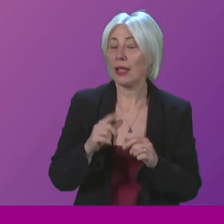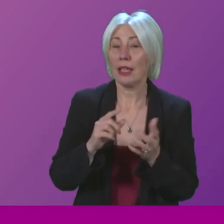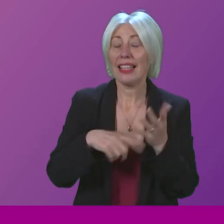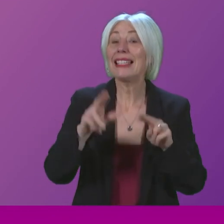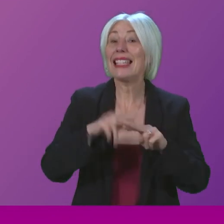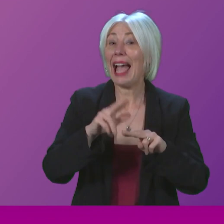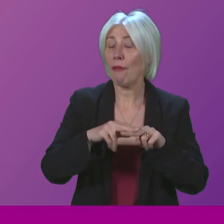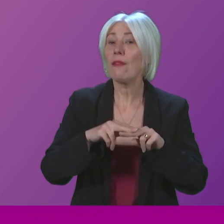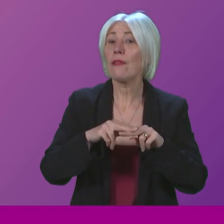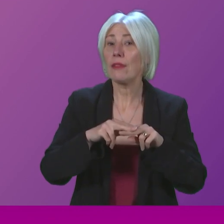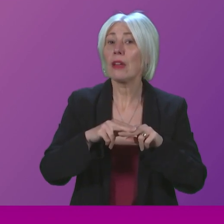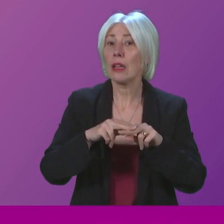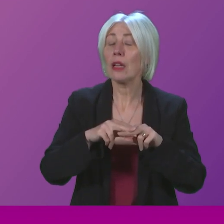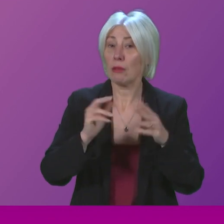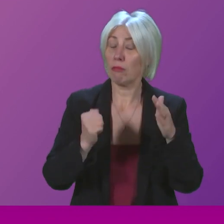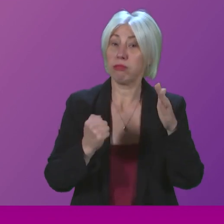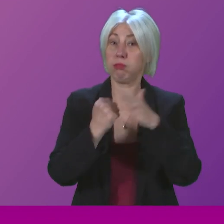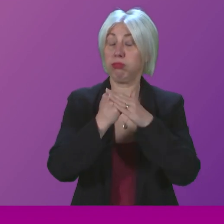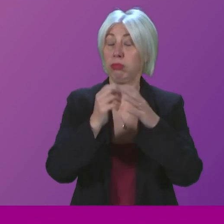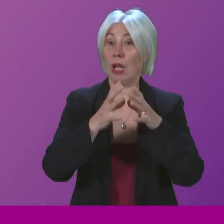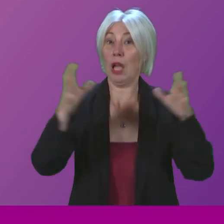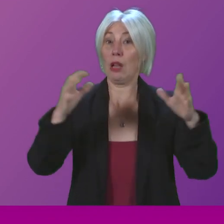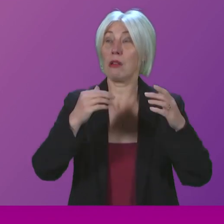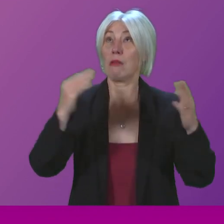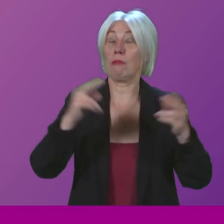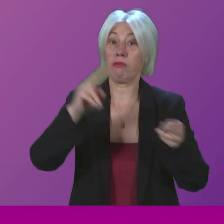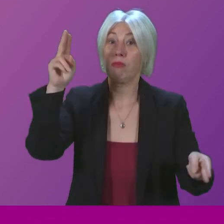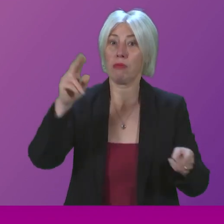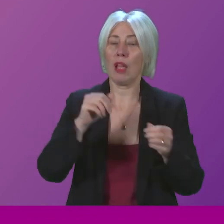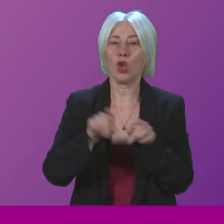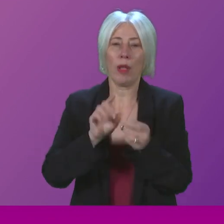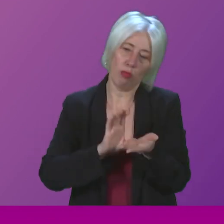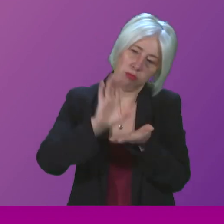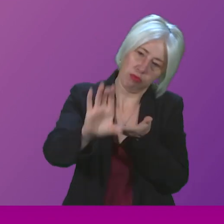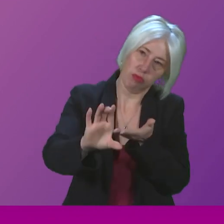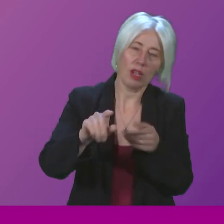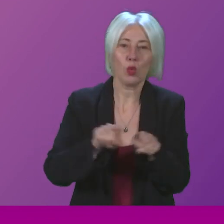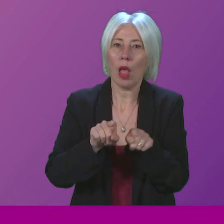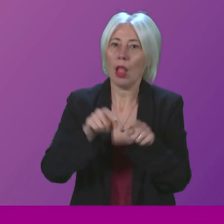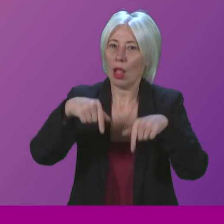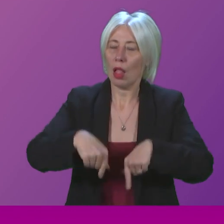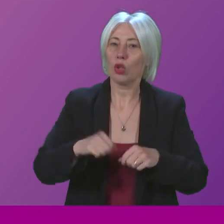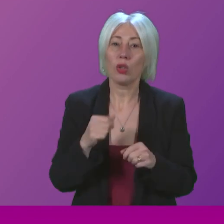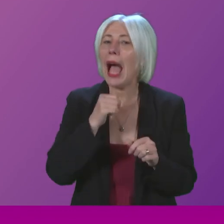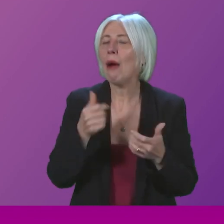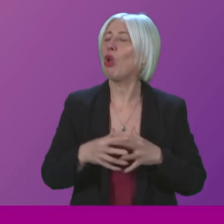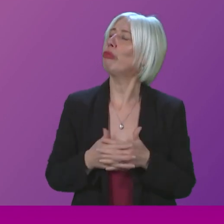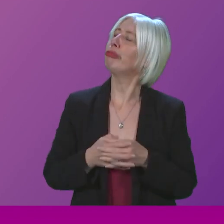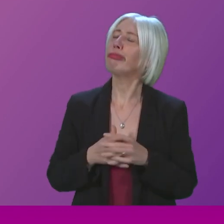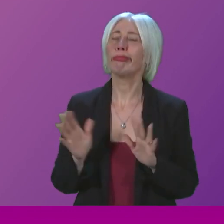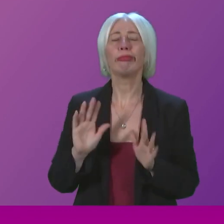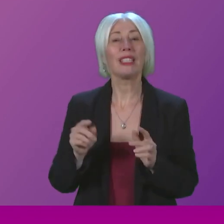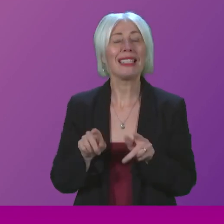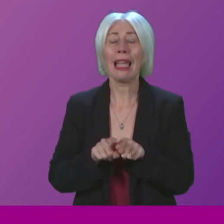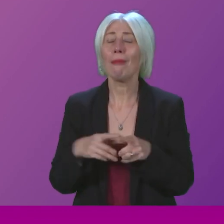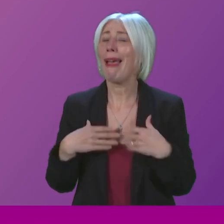are at a record high across the NHS and investment is at a record high. So, while I am not complacent, the Health Secretary is not